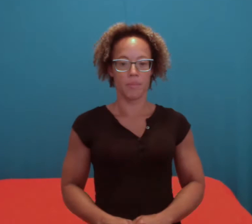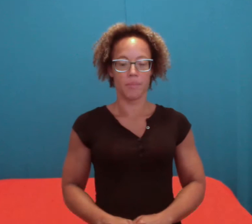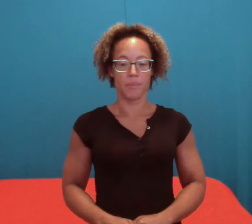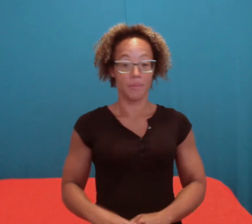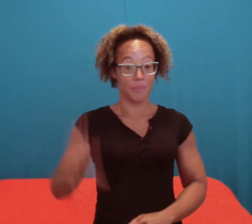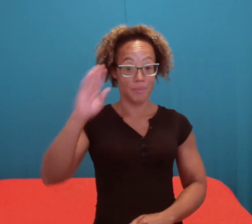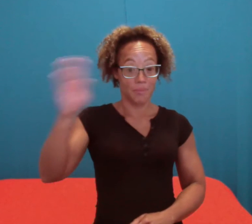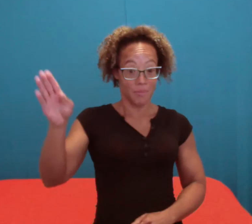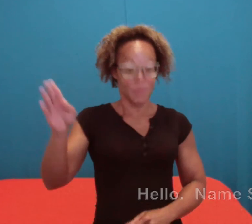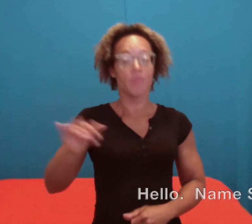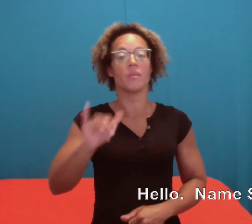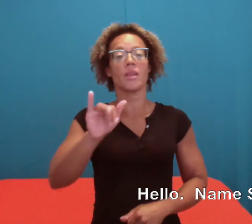Hello!